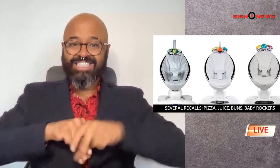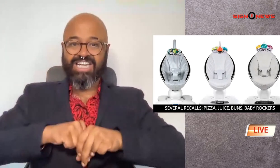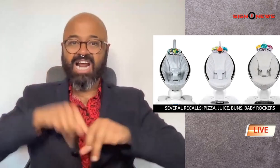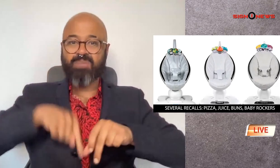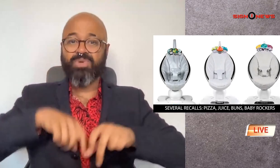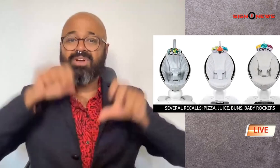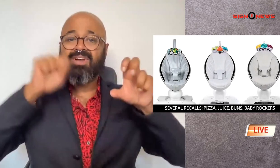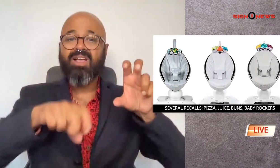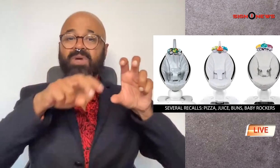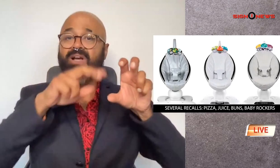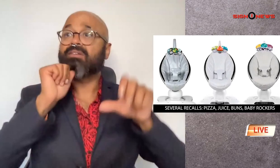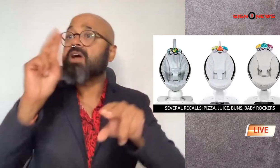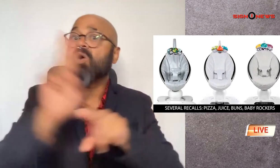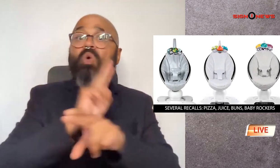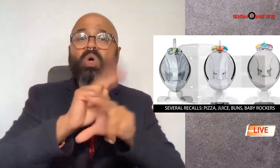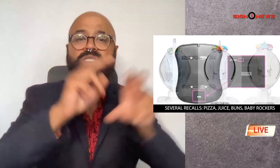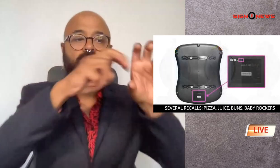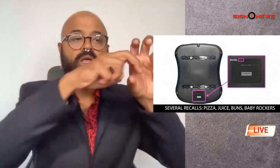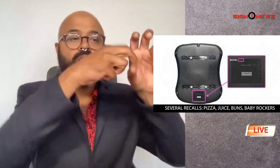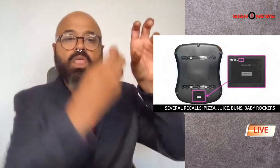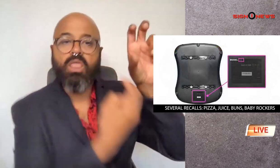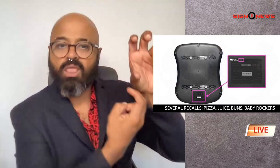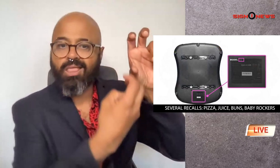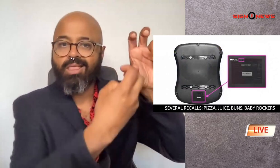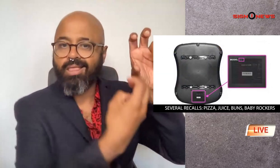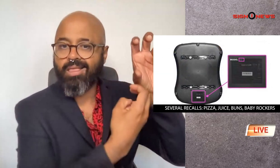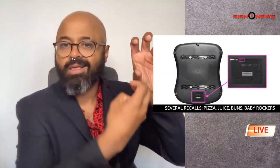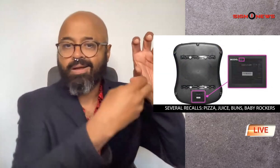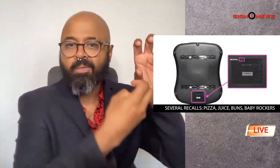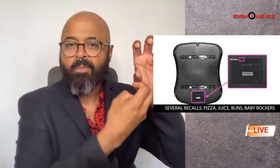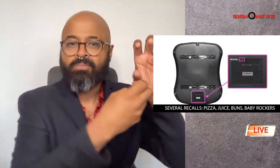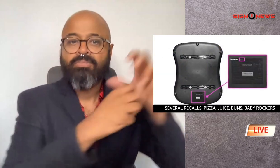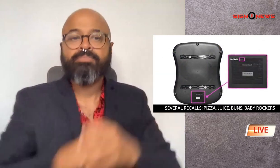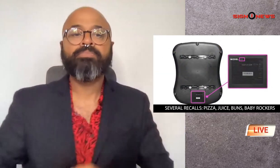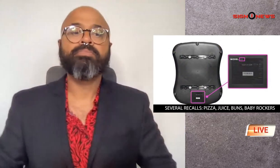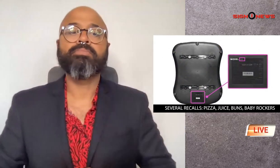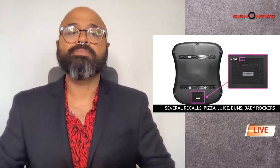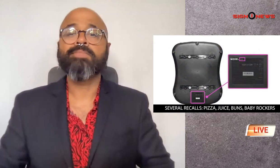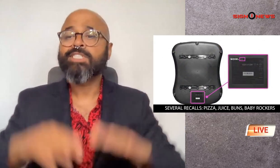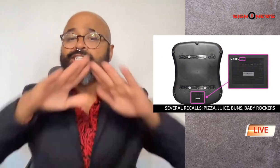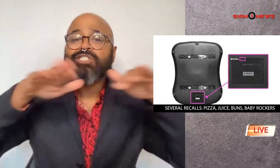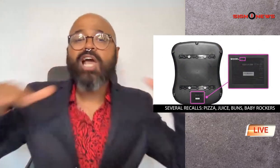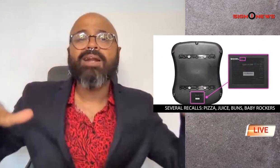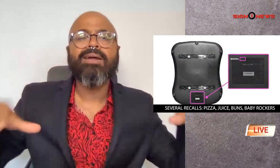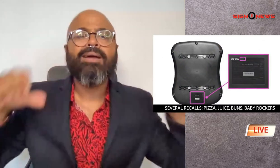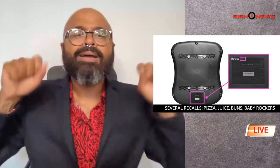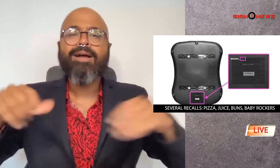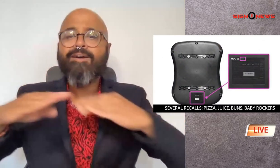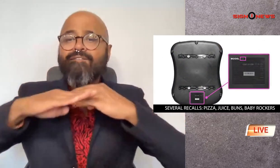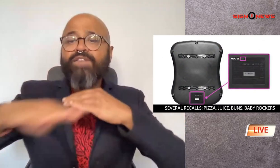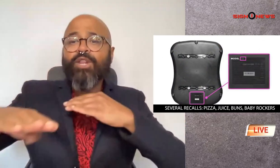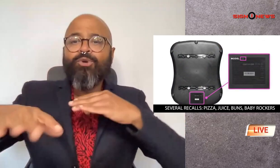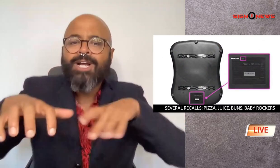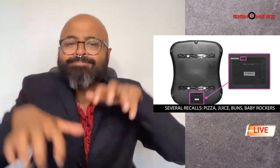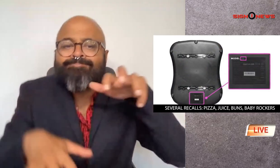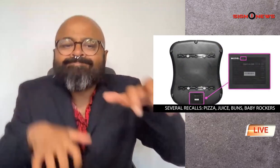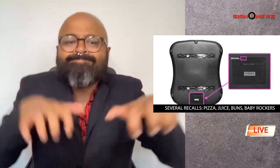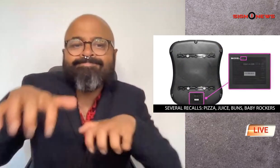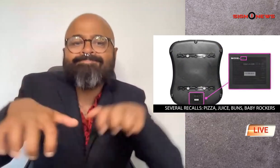the issue is they have restraint straps that can hang down when not in use children